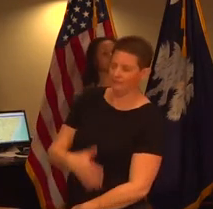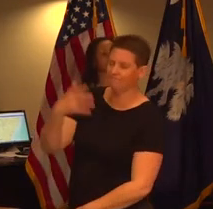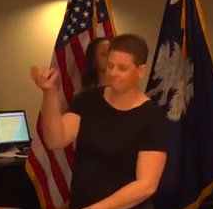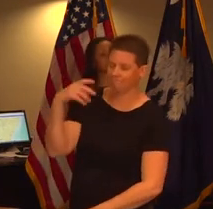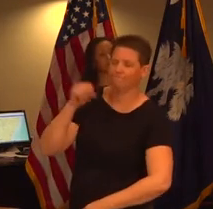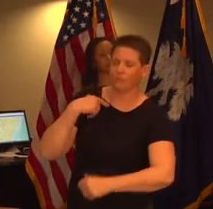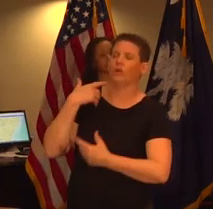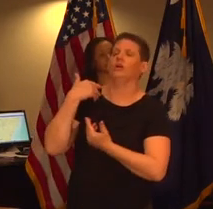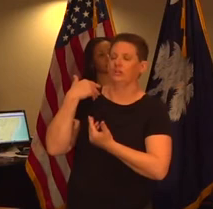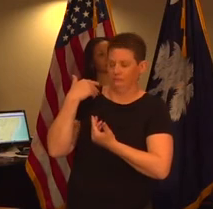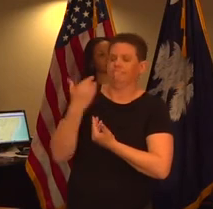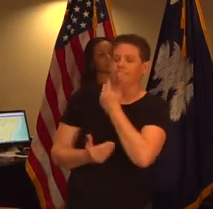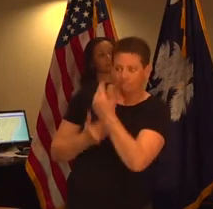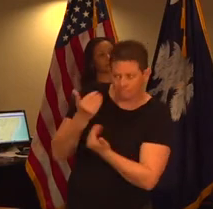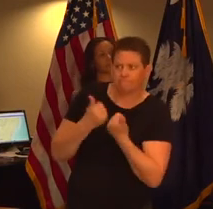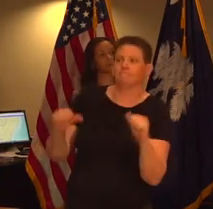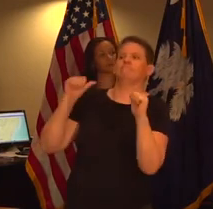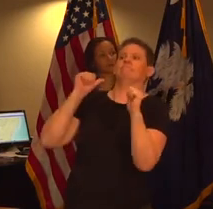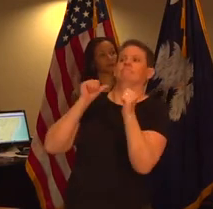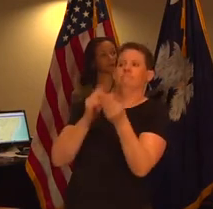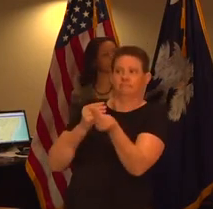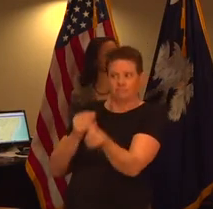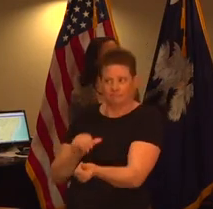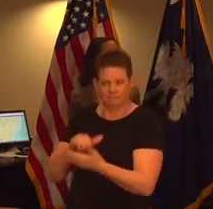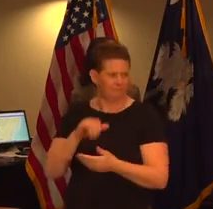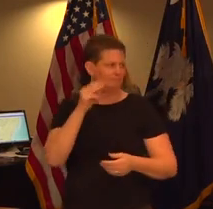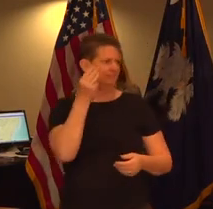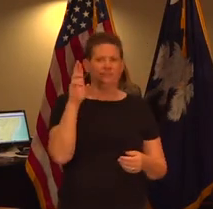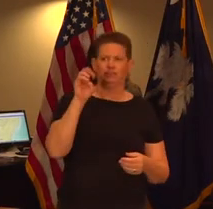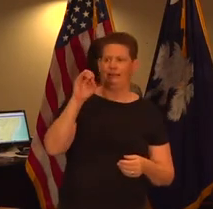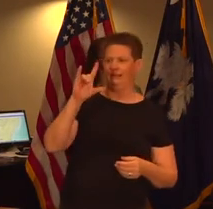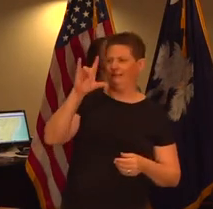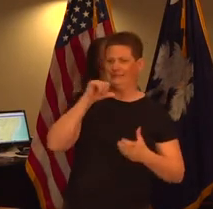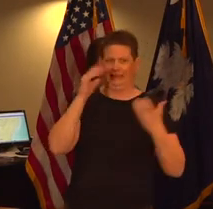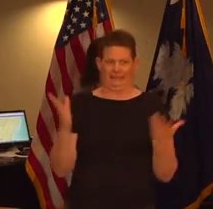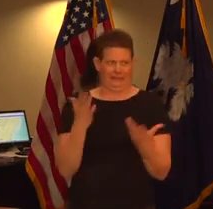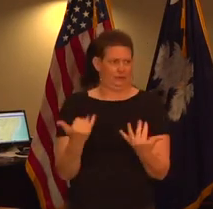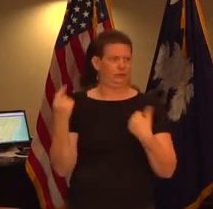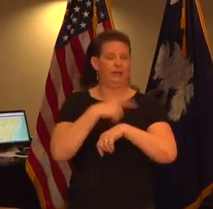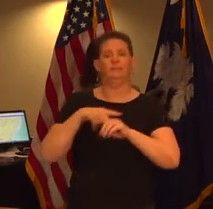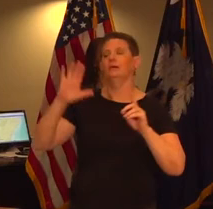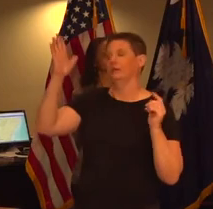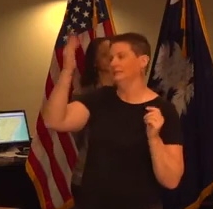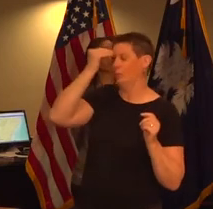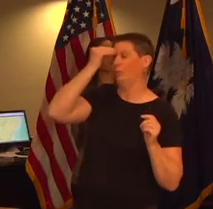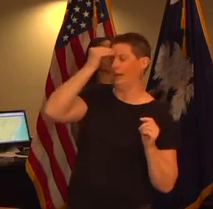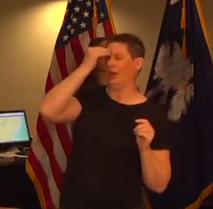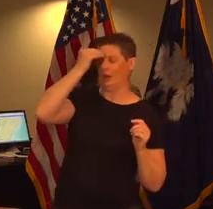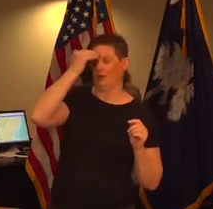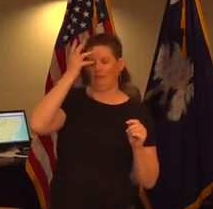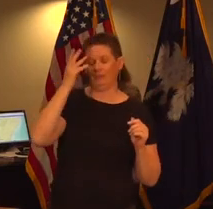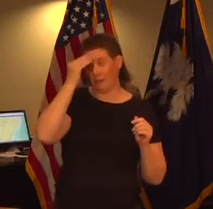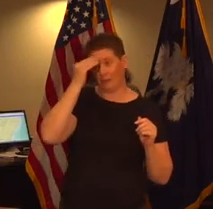to ease that uh mr elzy is not here today but we are well aware of of